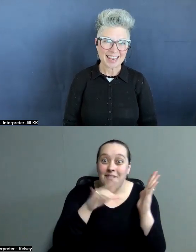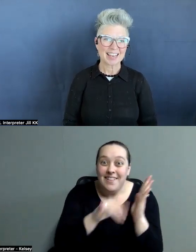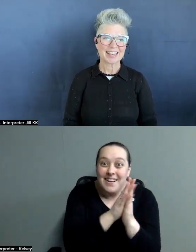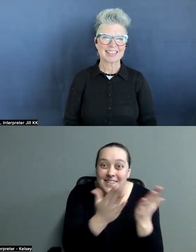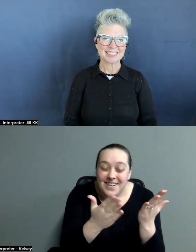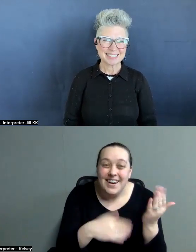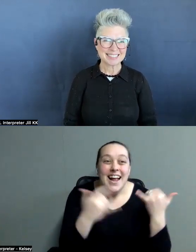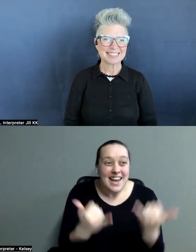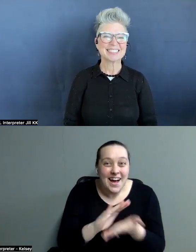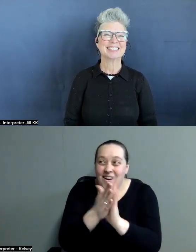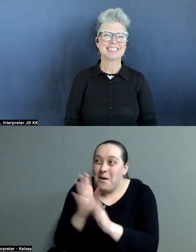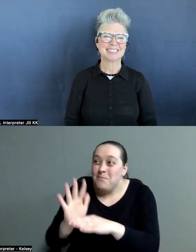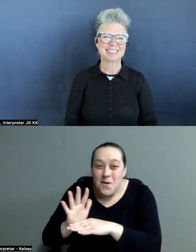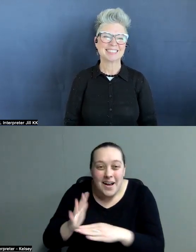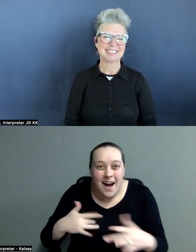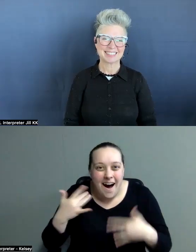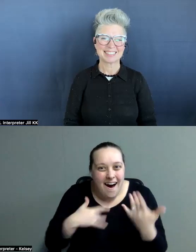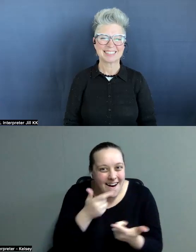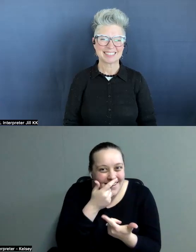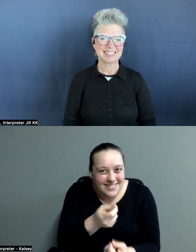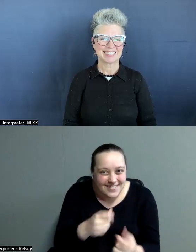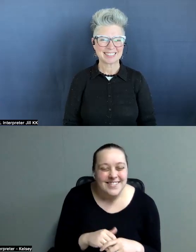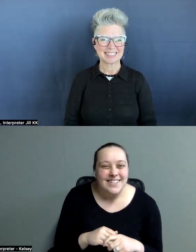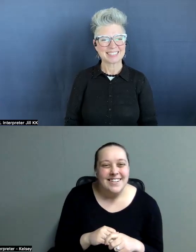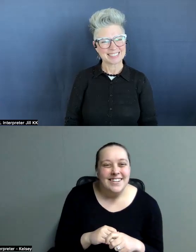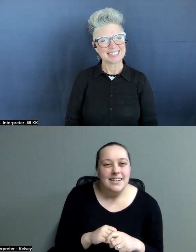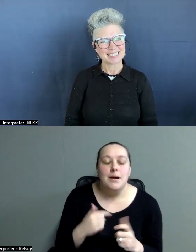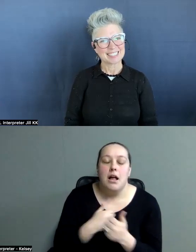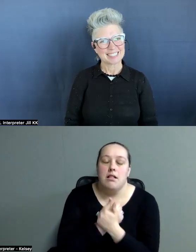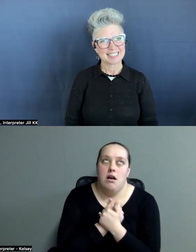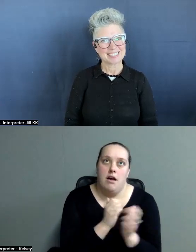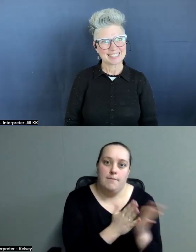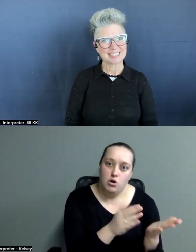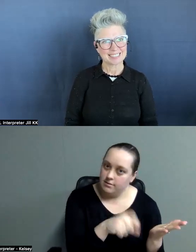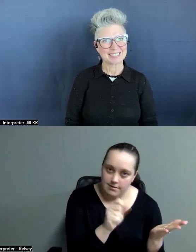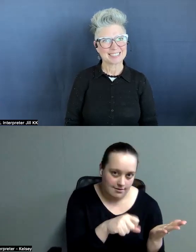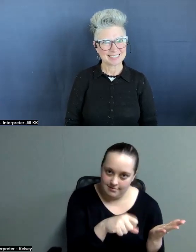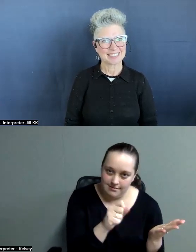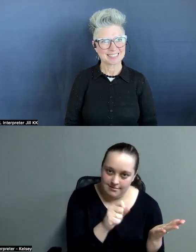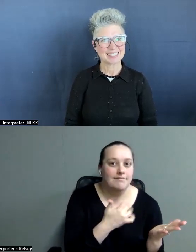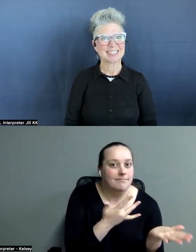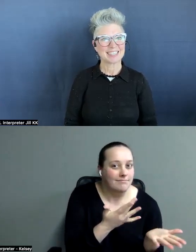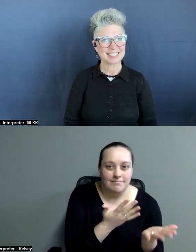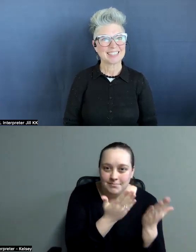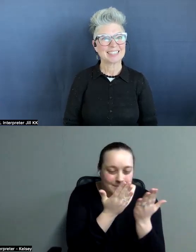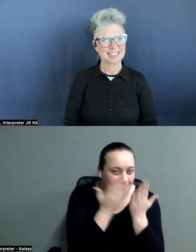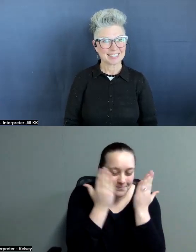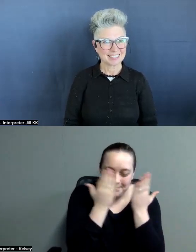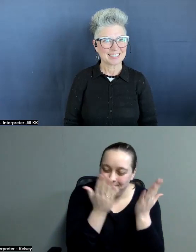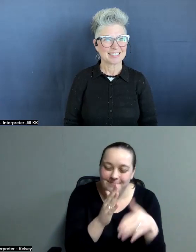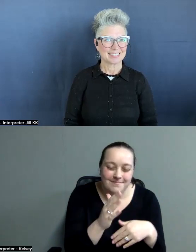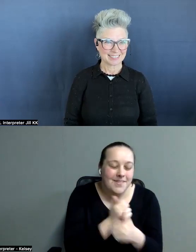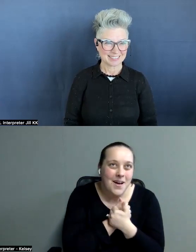movie. Interesting. mean, I love the books. Of course, I am a bookworm. I read books